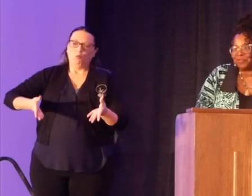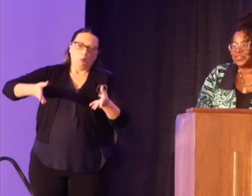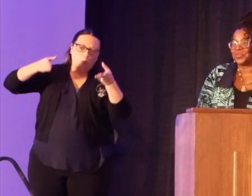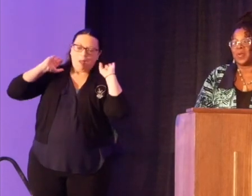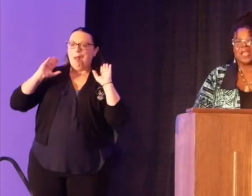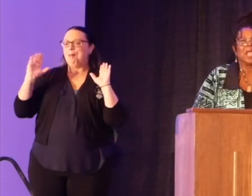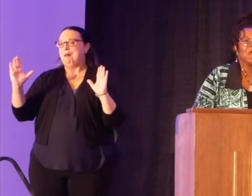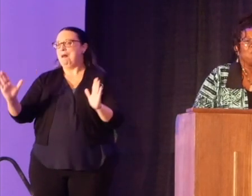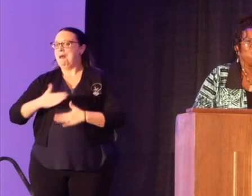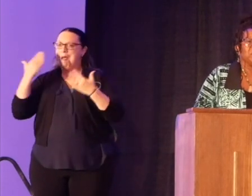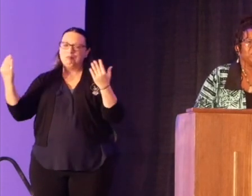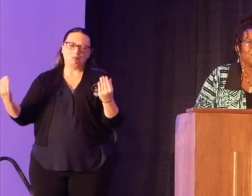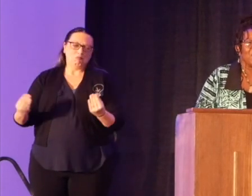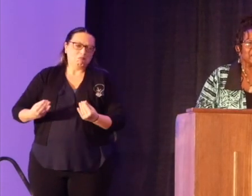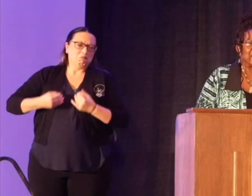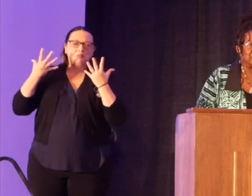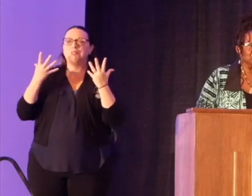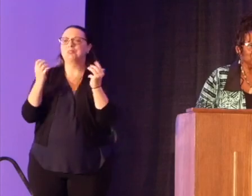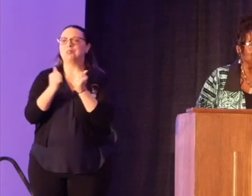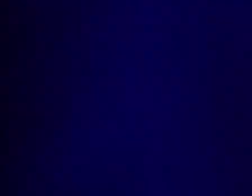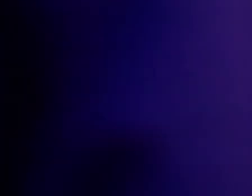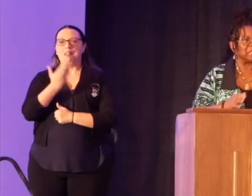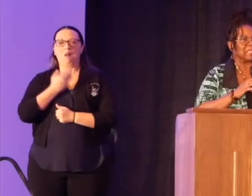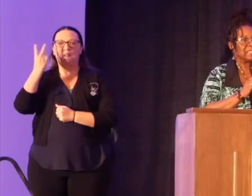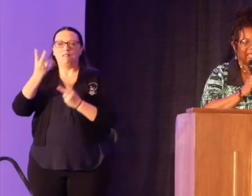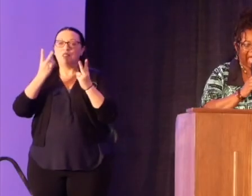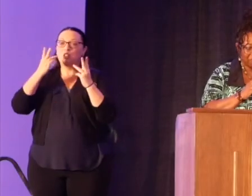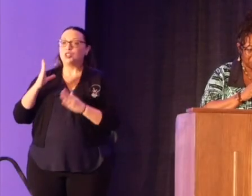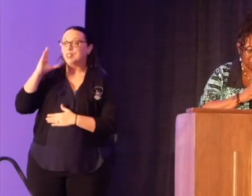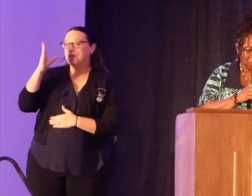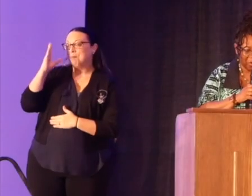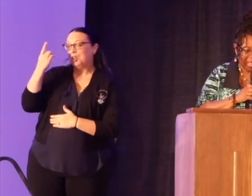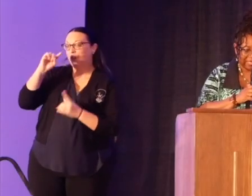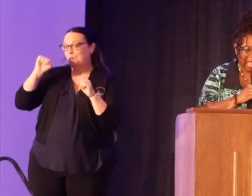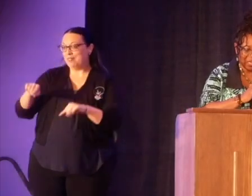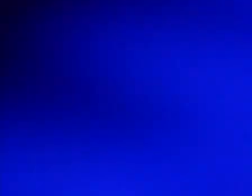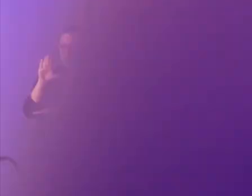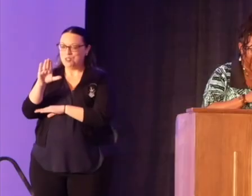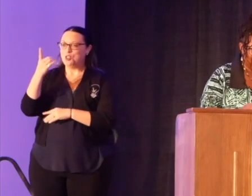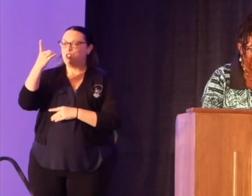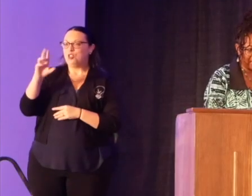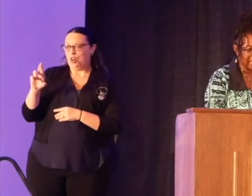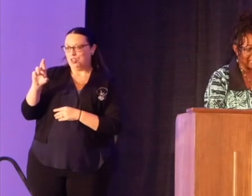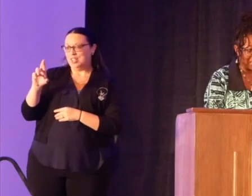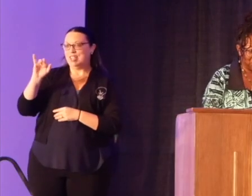and overjoyed with our guest speaker for this afternoon, Dr.